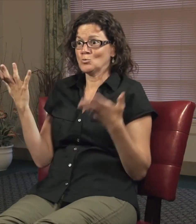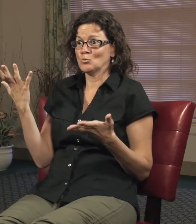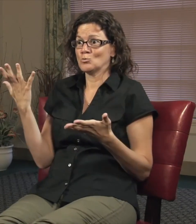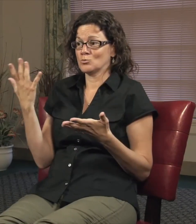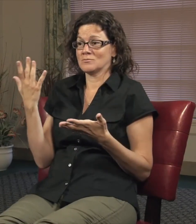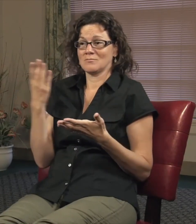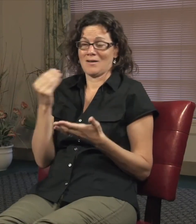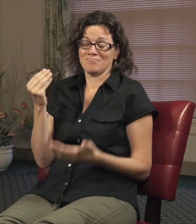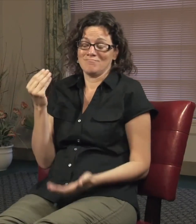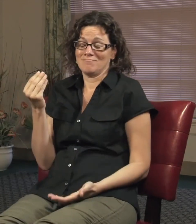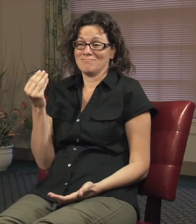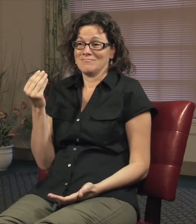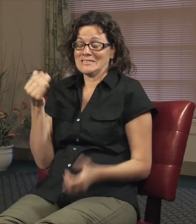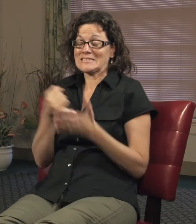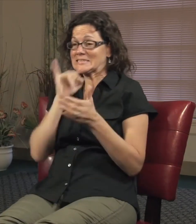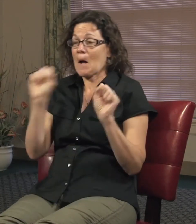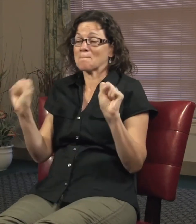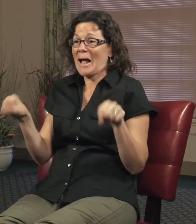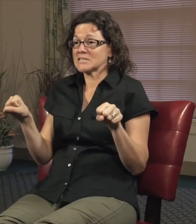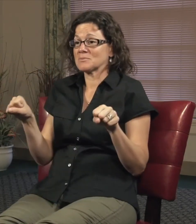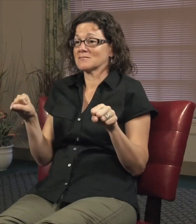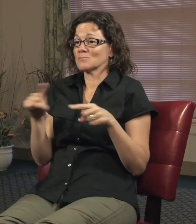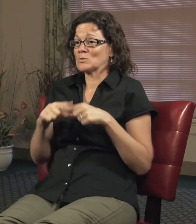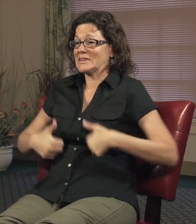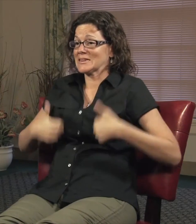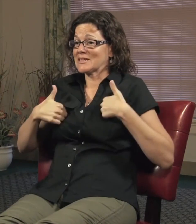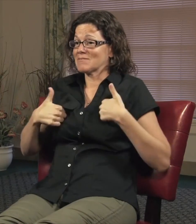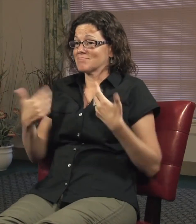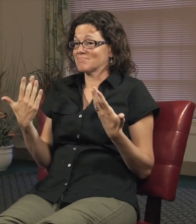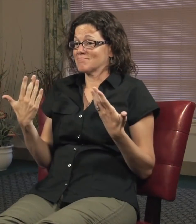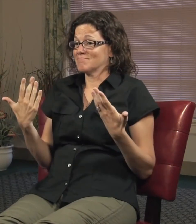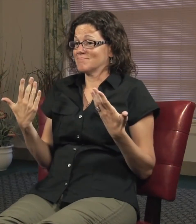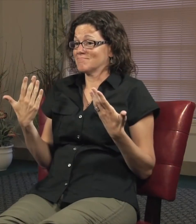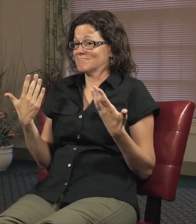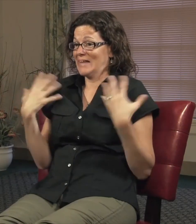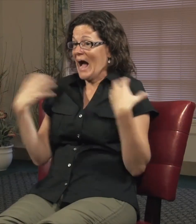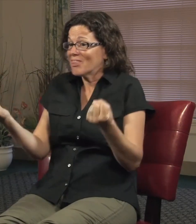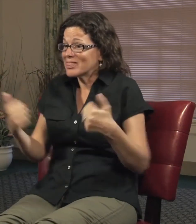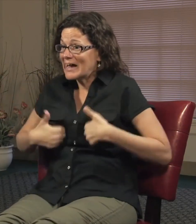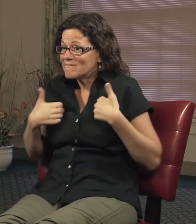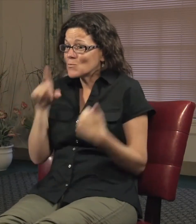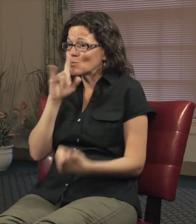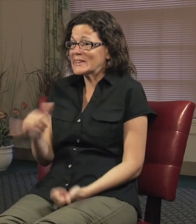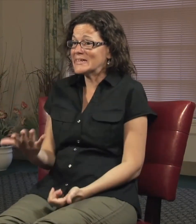wrong if you have an issue. There's nothing to be embarrassed about. It's possible to live a healthy